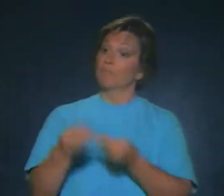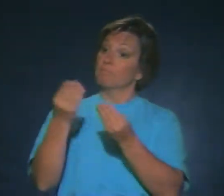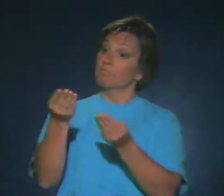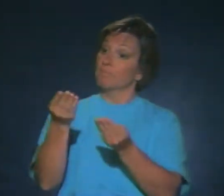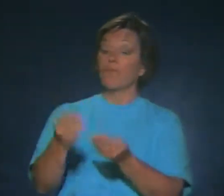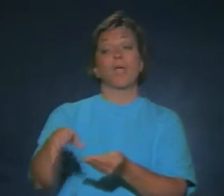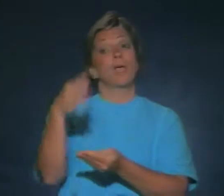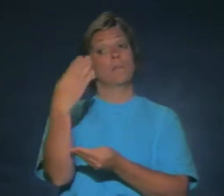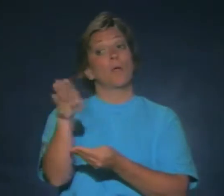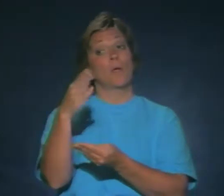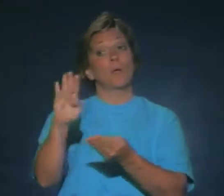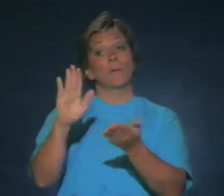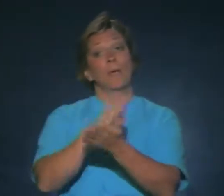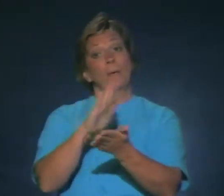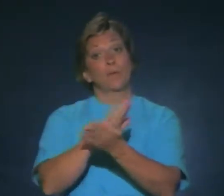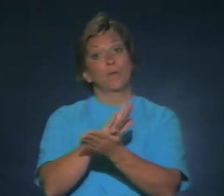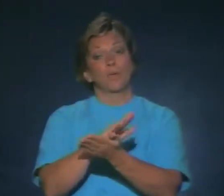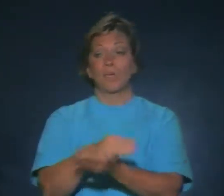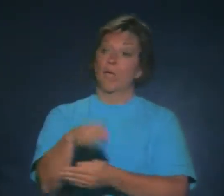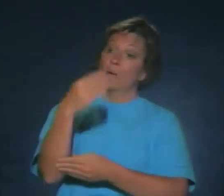Here is blue paper and blue glue.